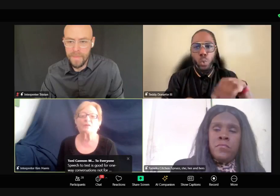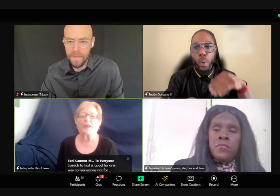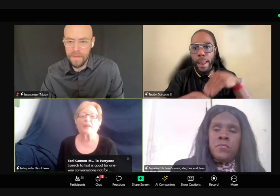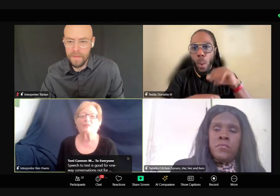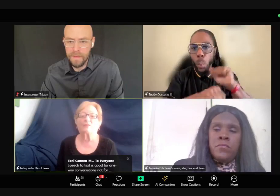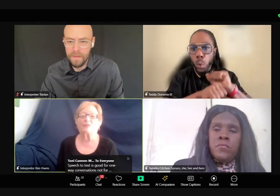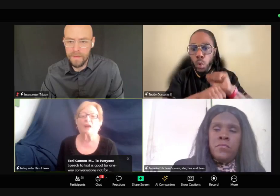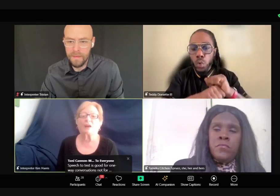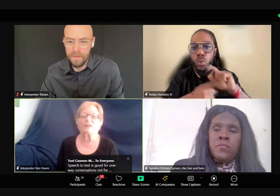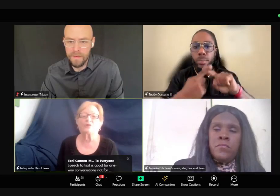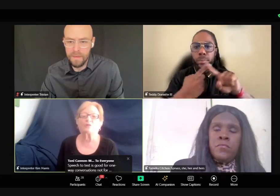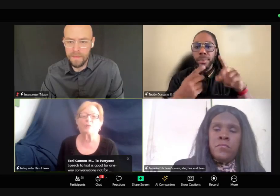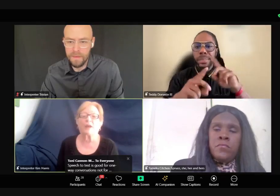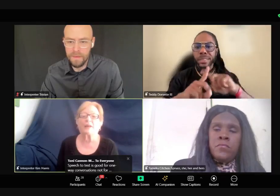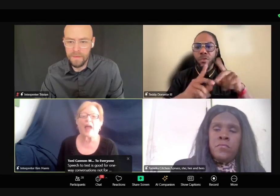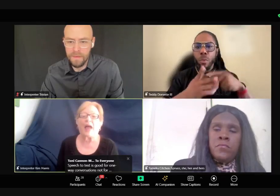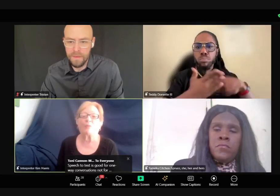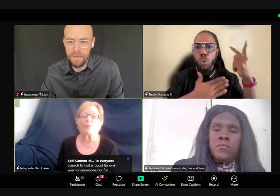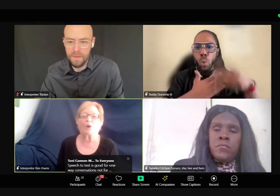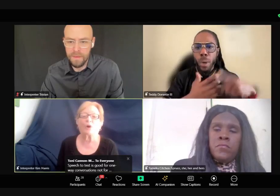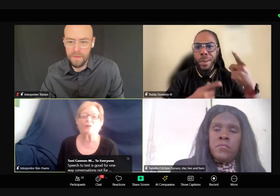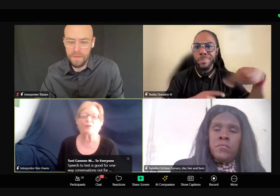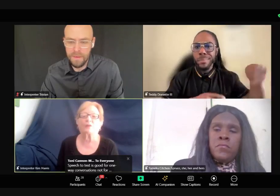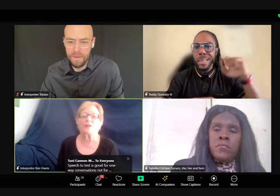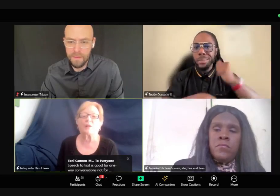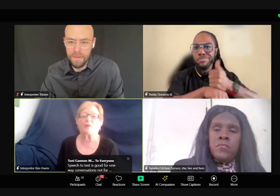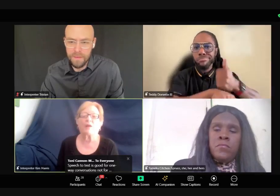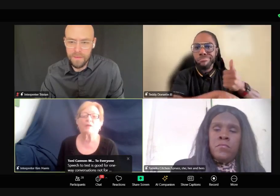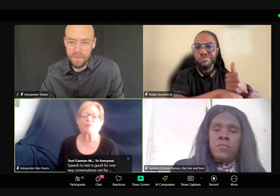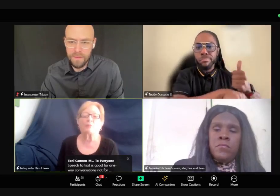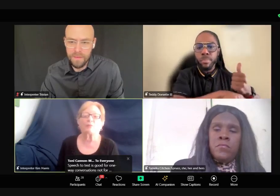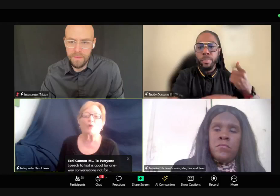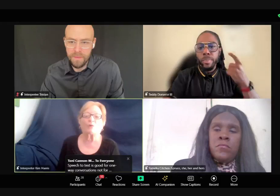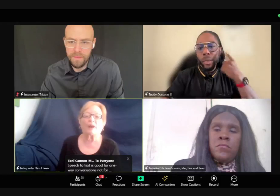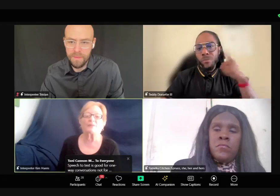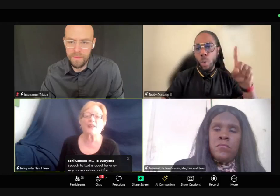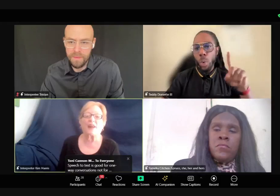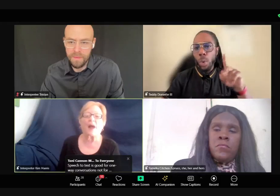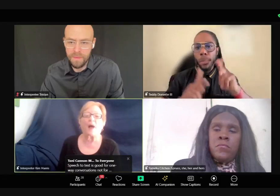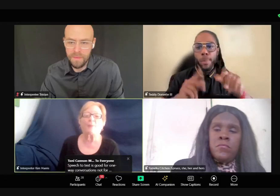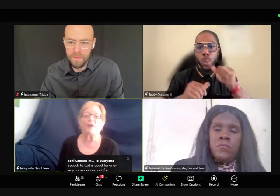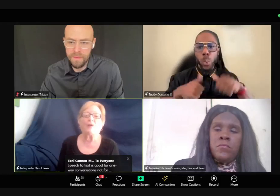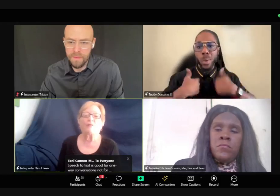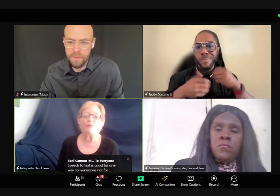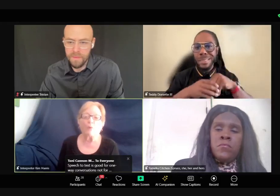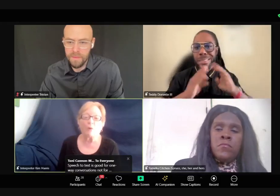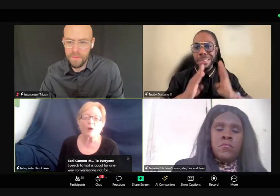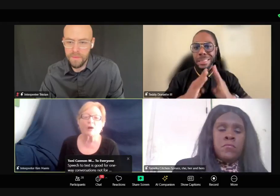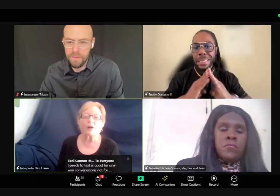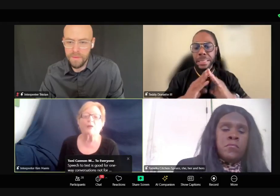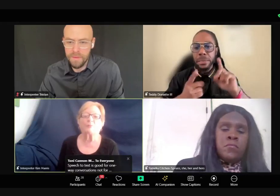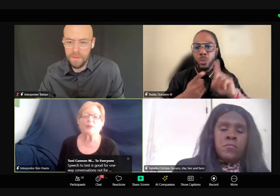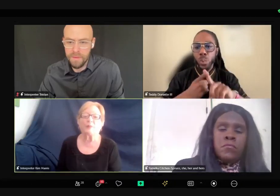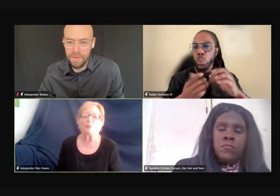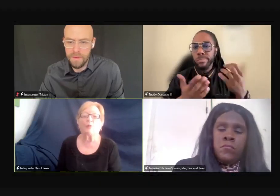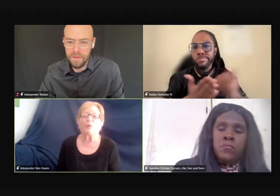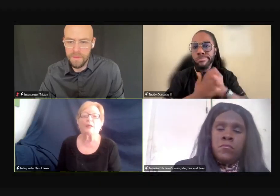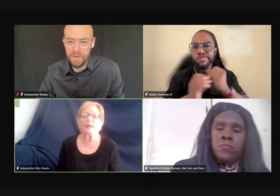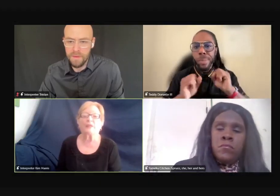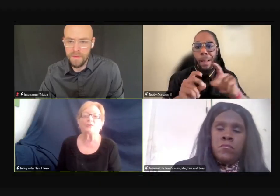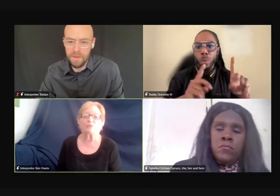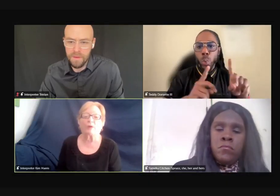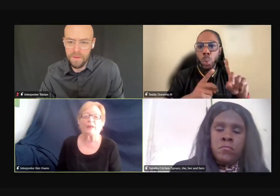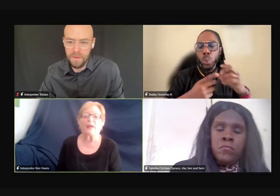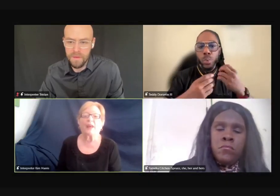like there's a Detroit at work. There's a different program set up for people